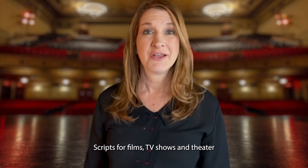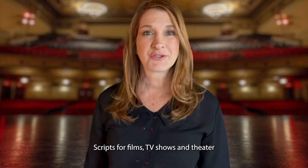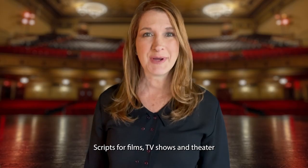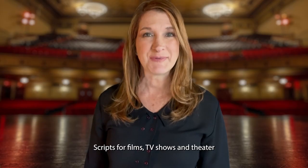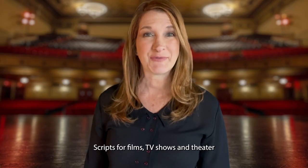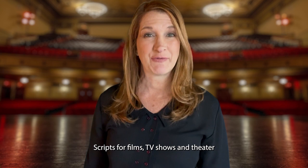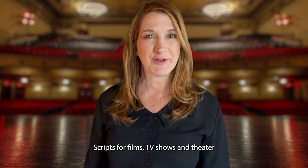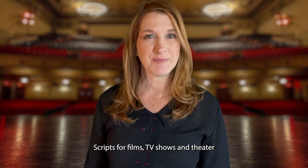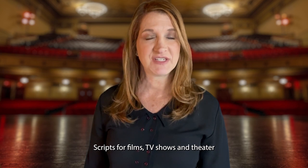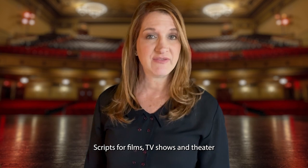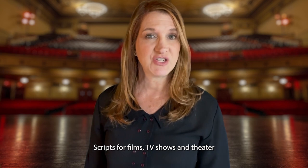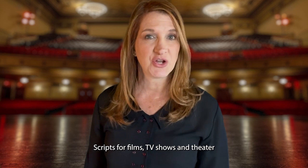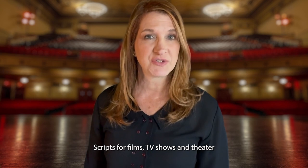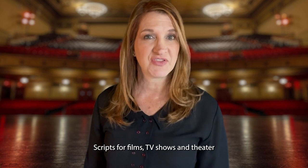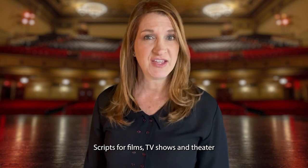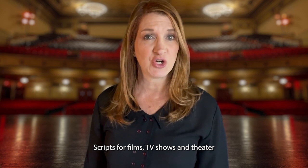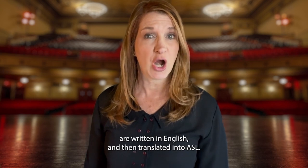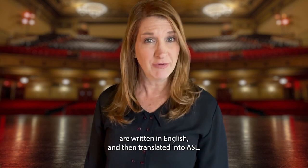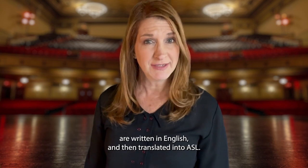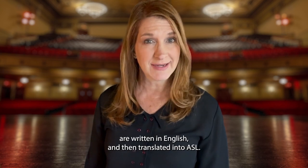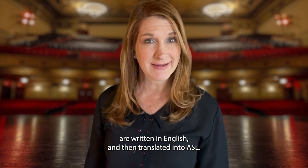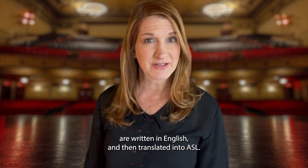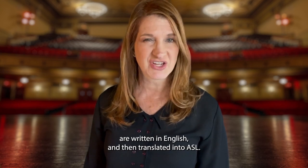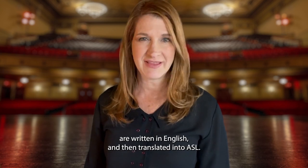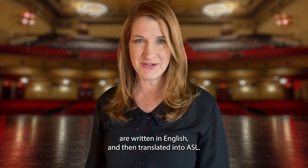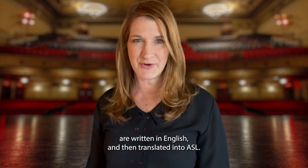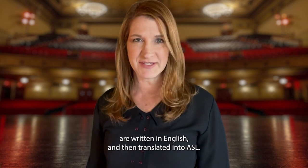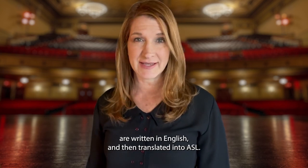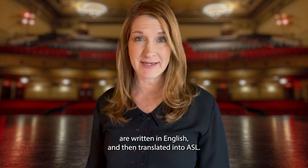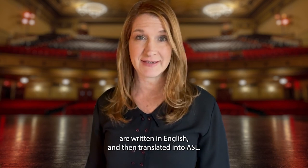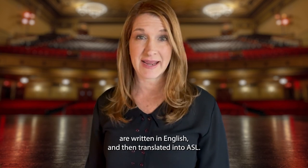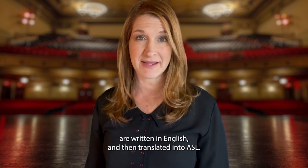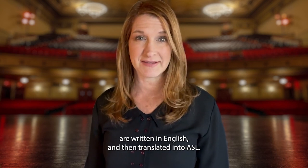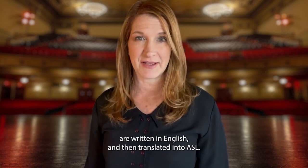Scripts for films, TV shows, and theater are written in English, and then translated into ASL.